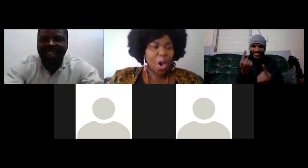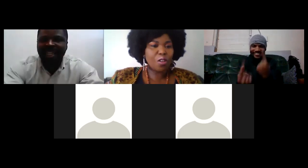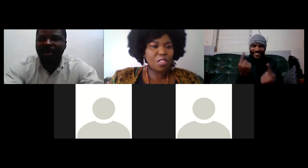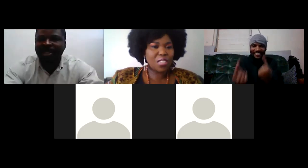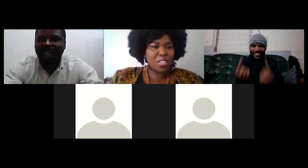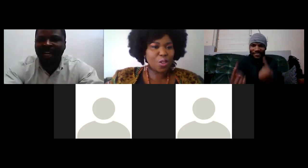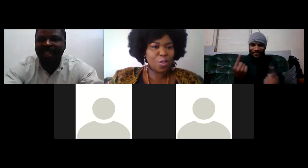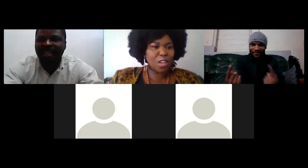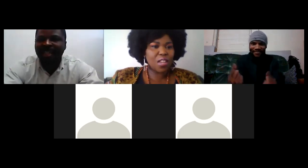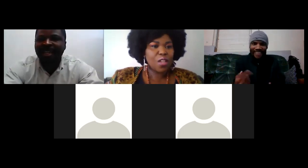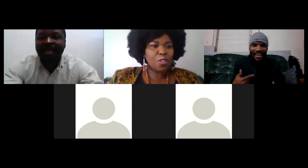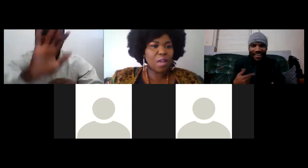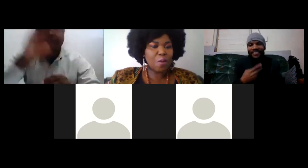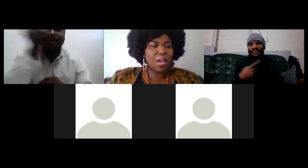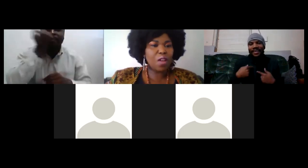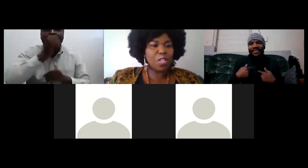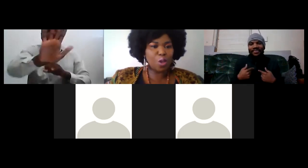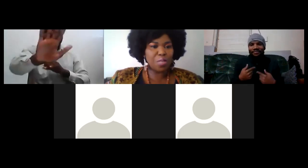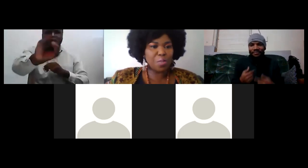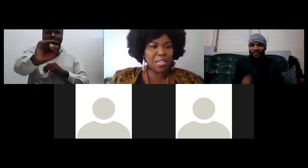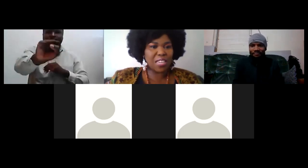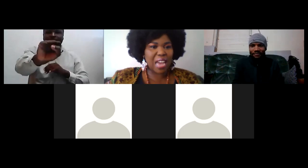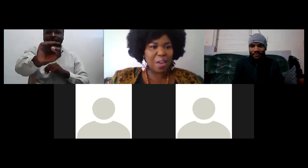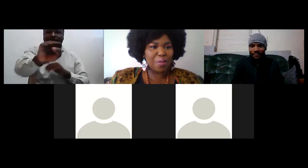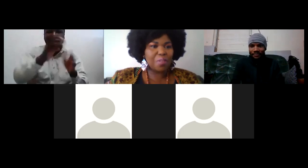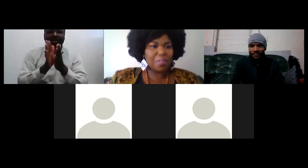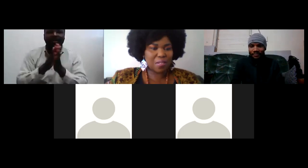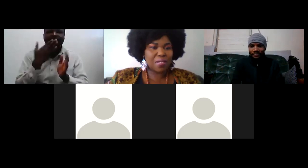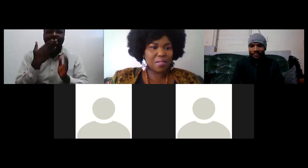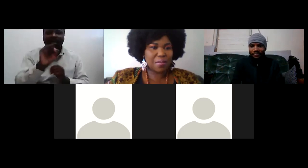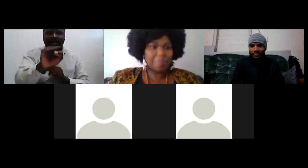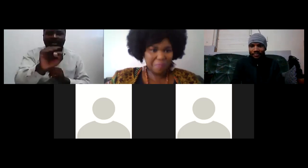oh just hold on so kamulhele is going to be speaking now